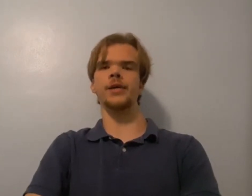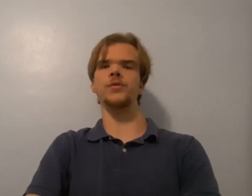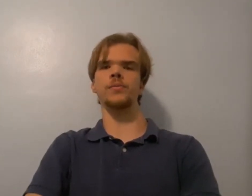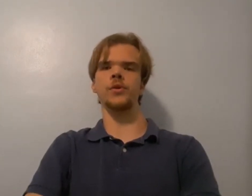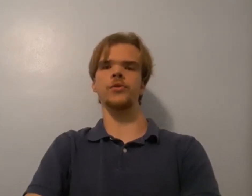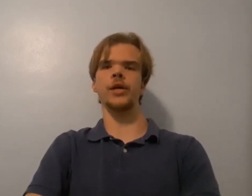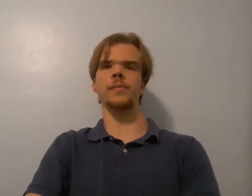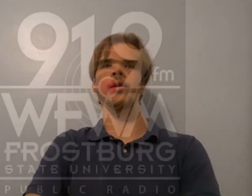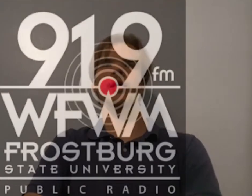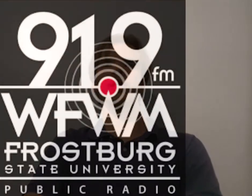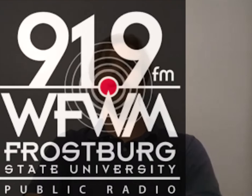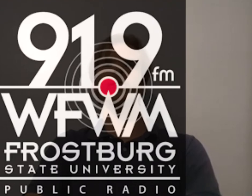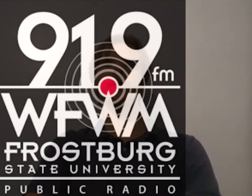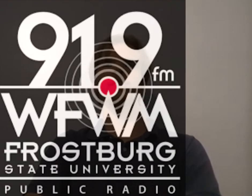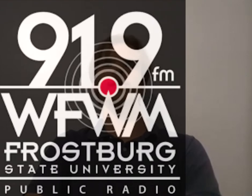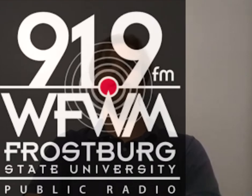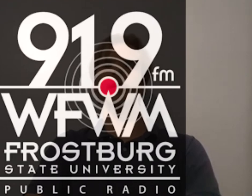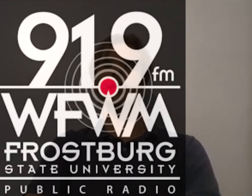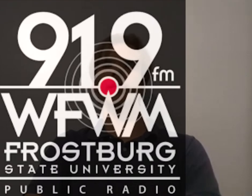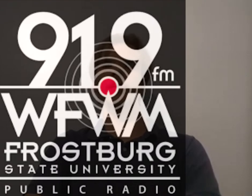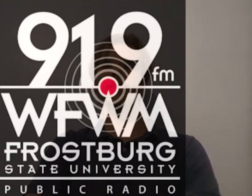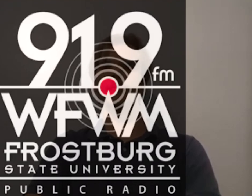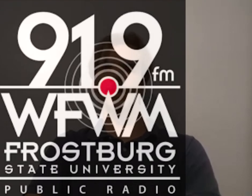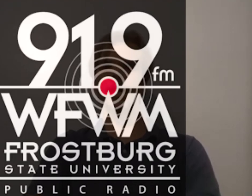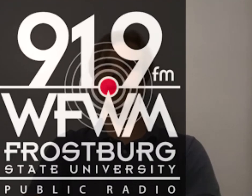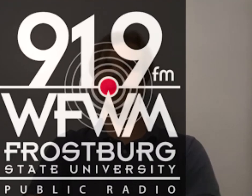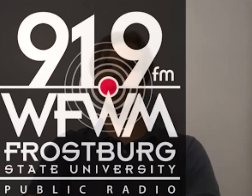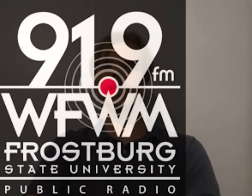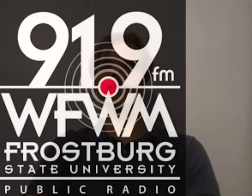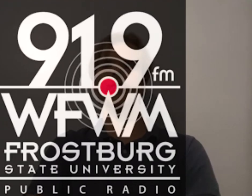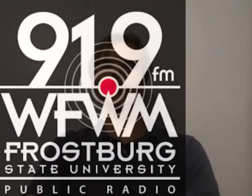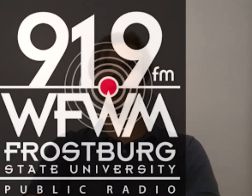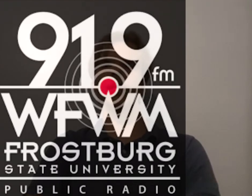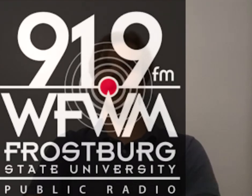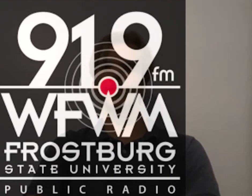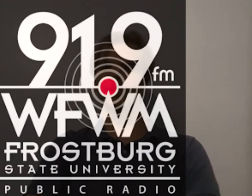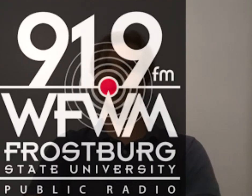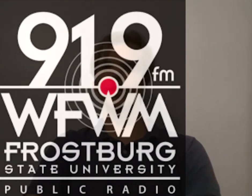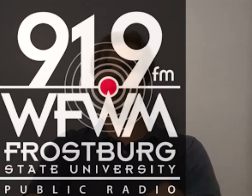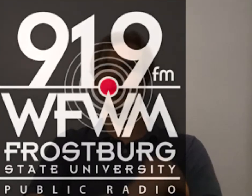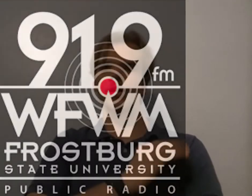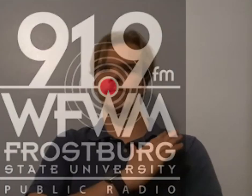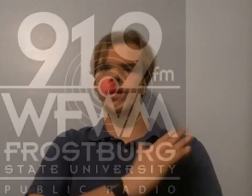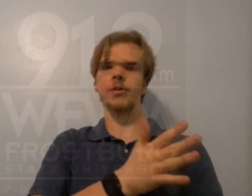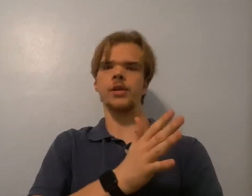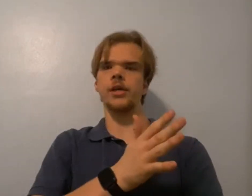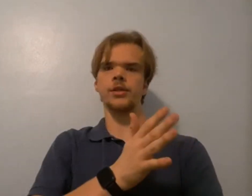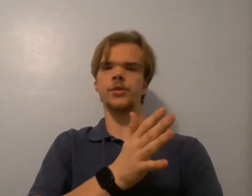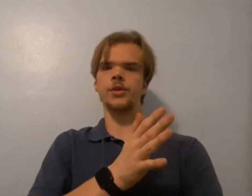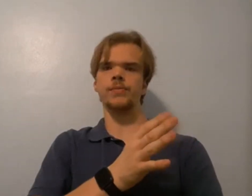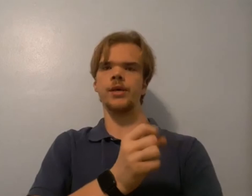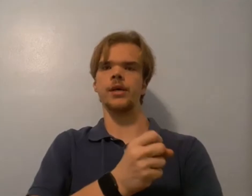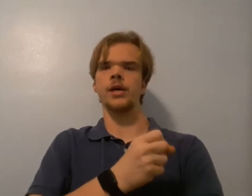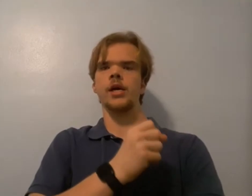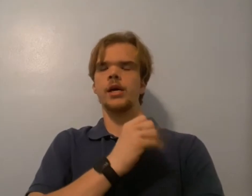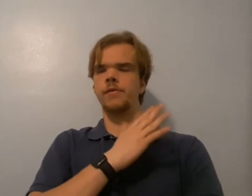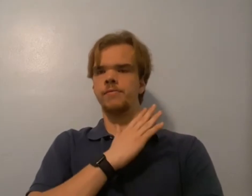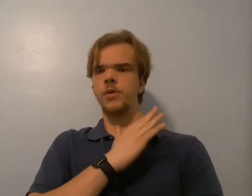actual program. WFWM have been having a Will Osborne marathon, so to speak, of